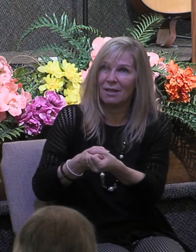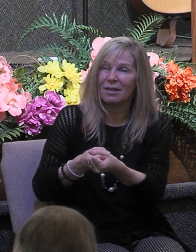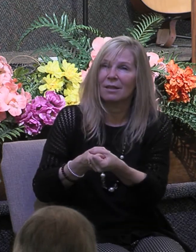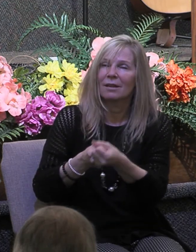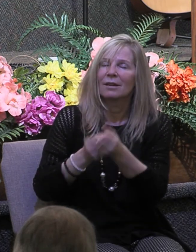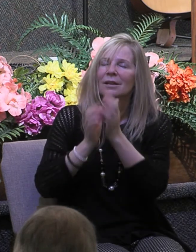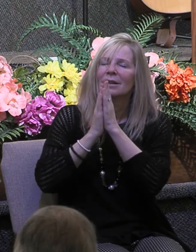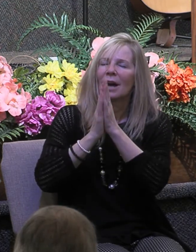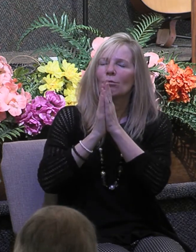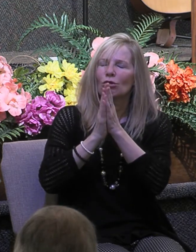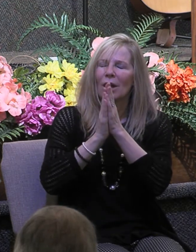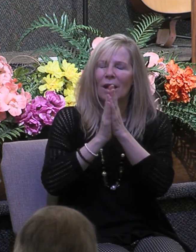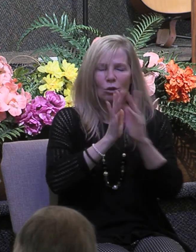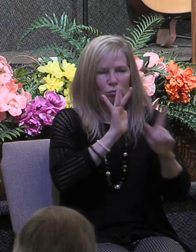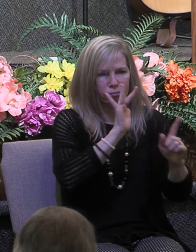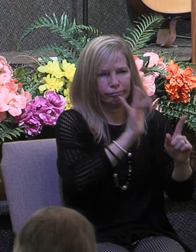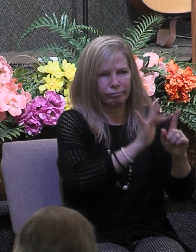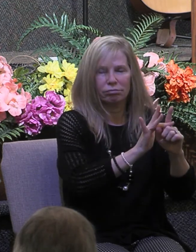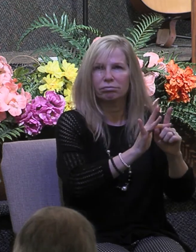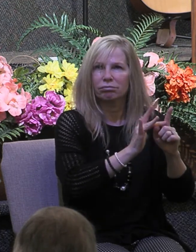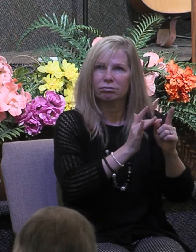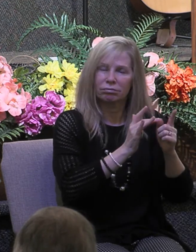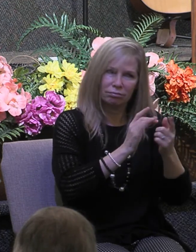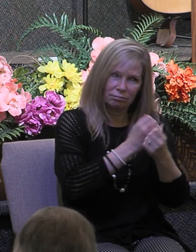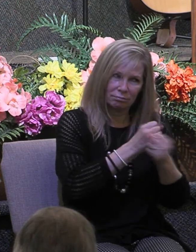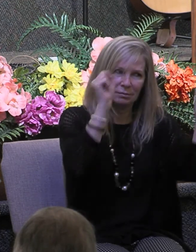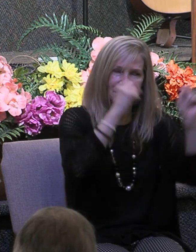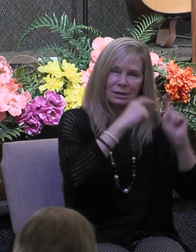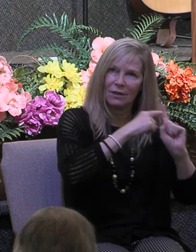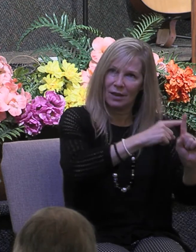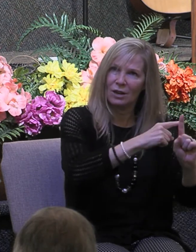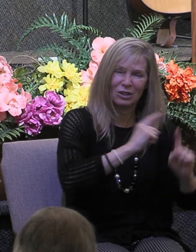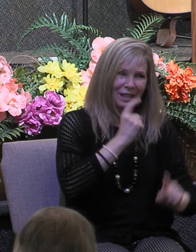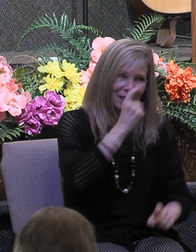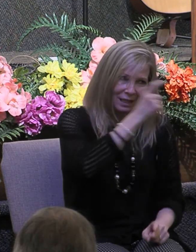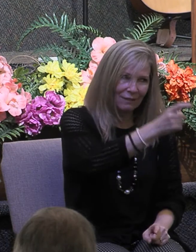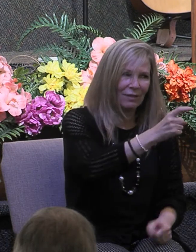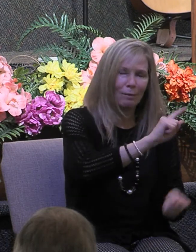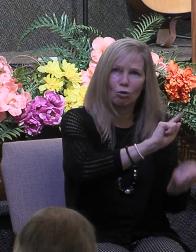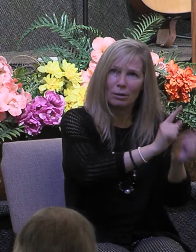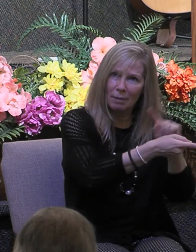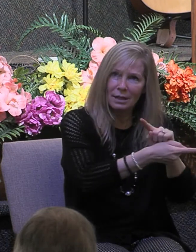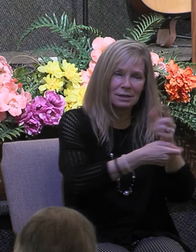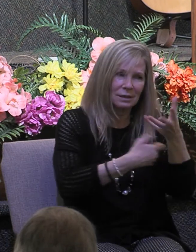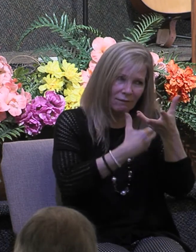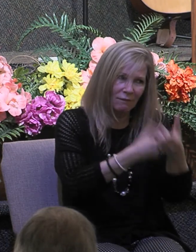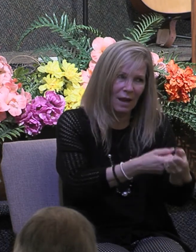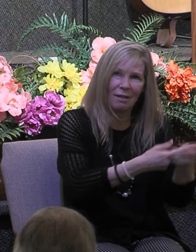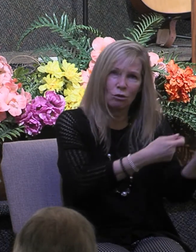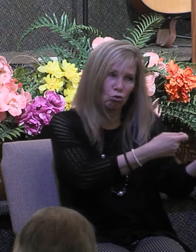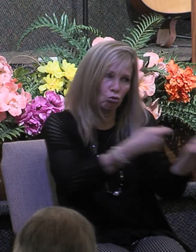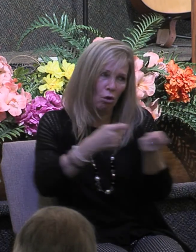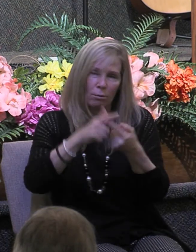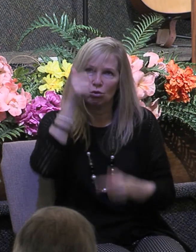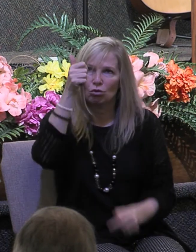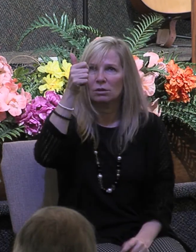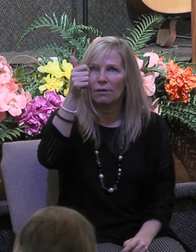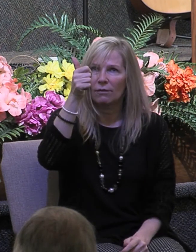salvation in their lives grant them repentance and faith and draw them to yourself this we pray in Christ's name